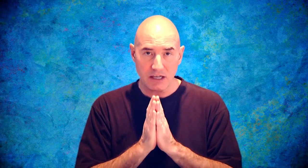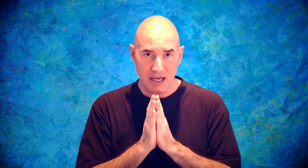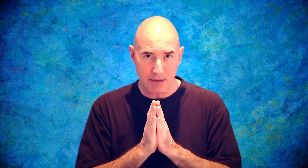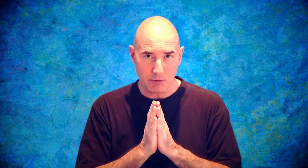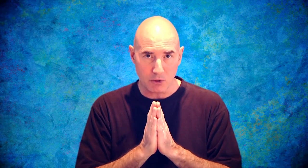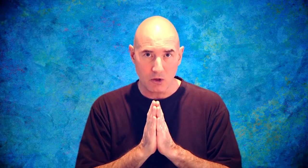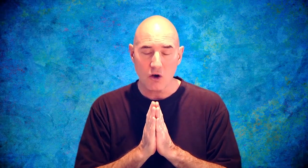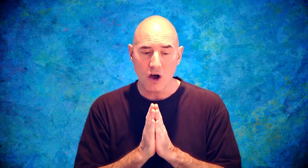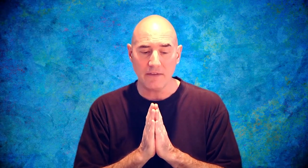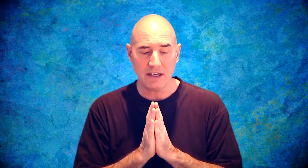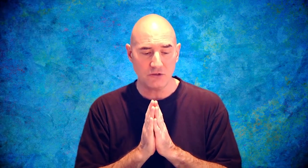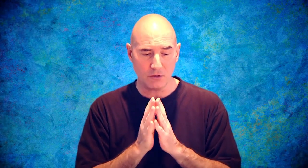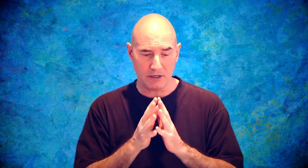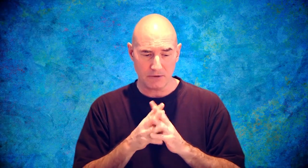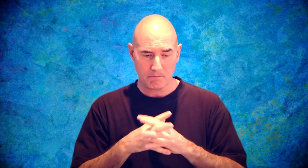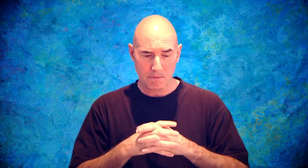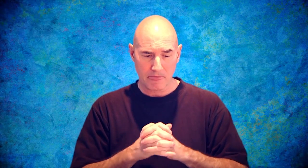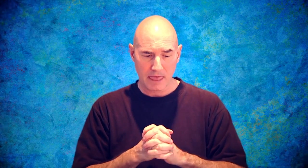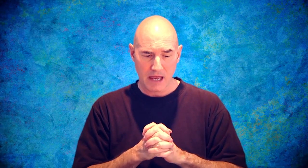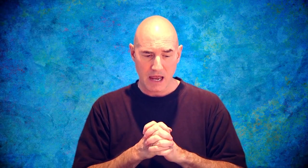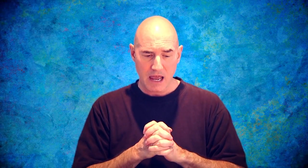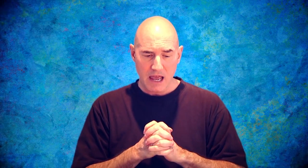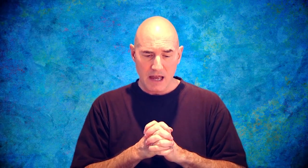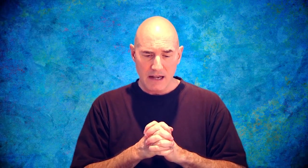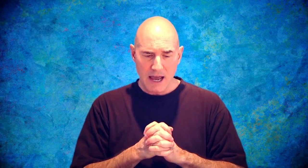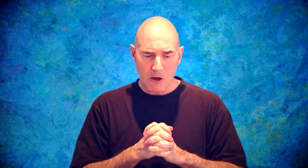capable on the instrument. Now,